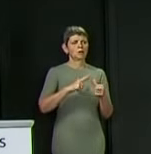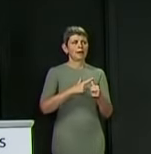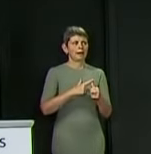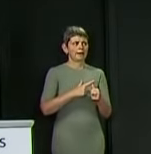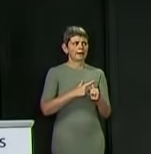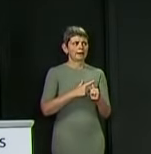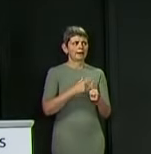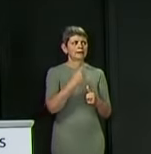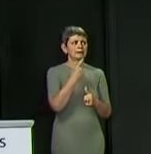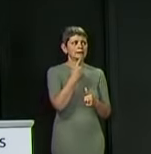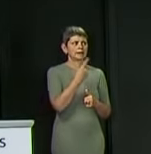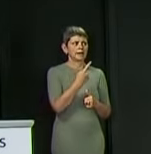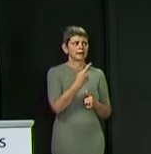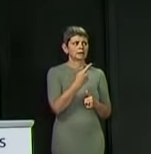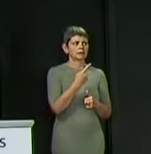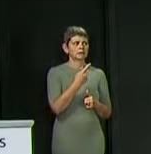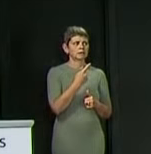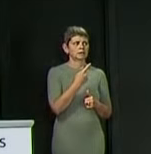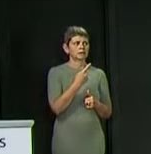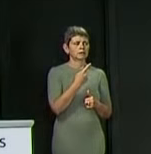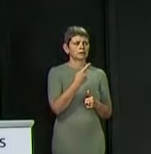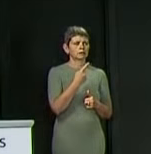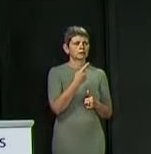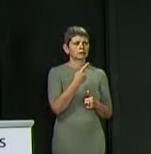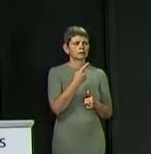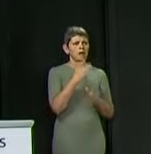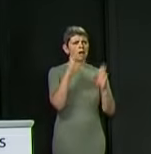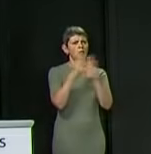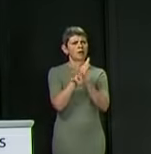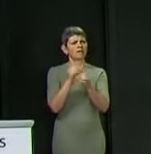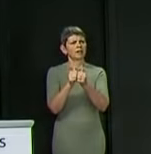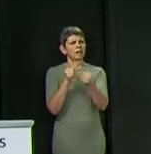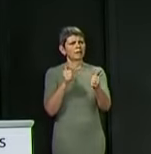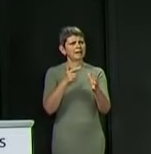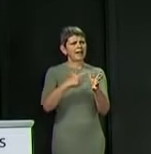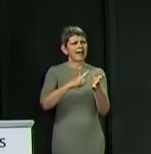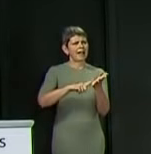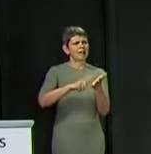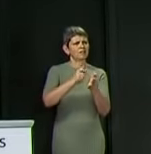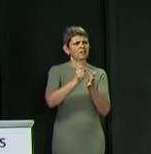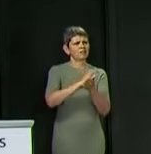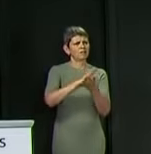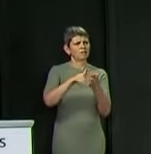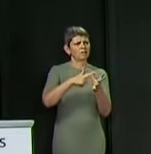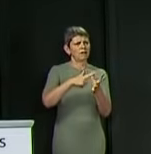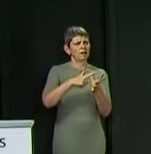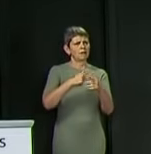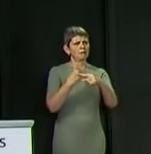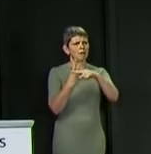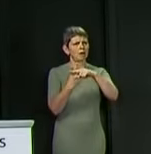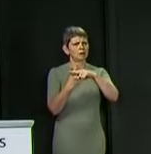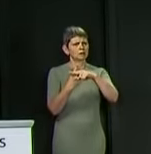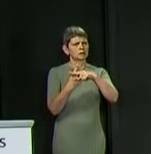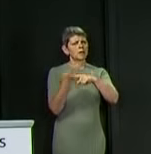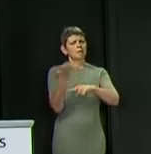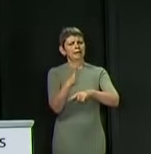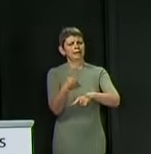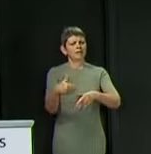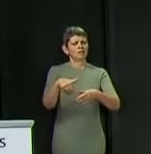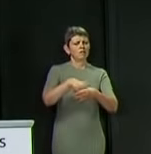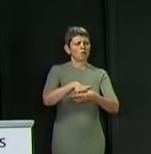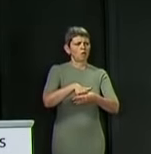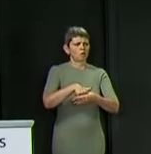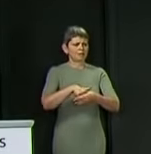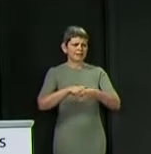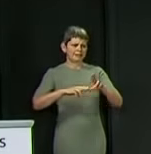firm Alpha Plus was involved in this regrading process. So why was it